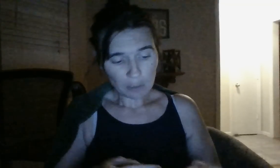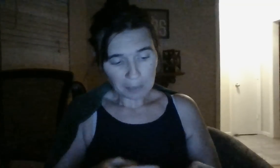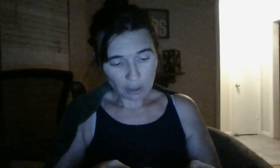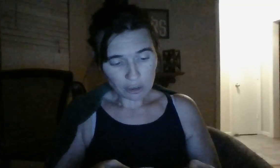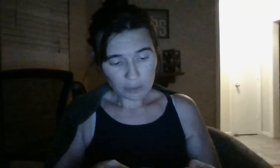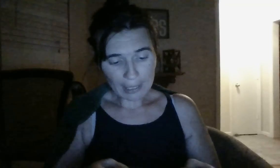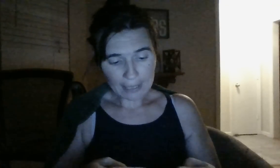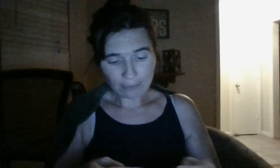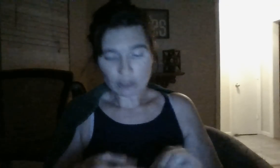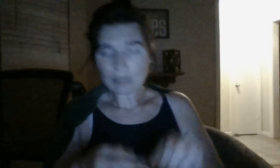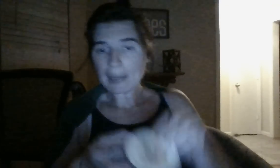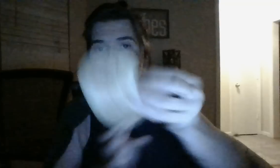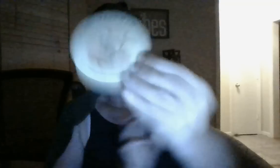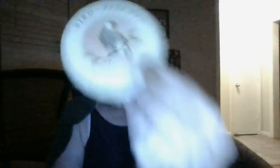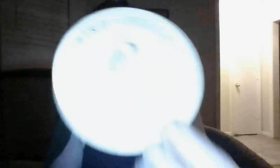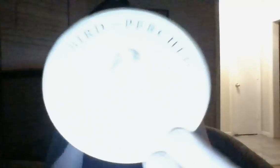Bird purged. Waiting for news package or letter.